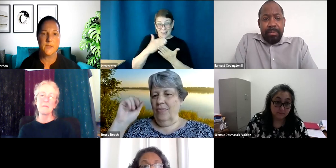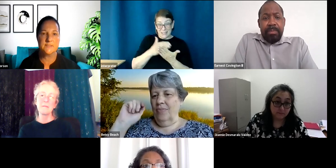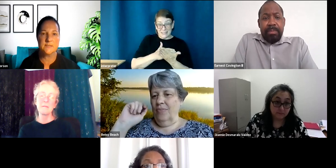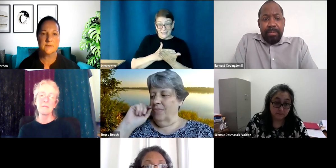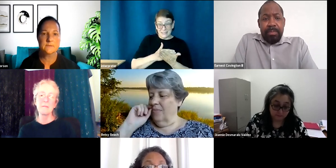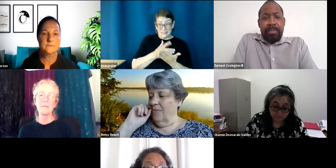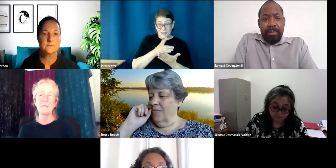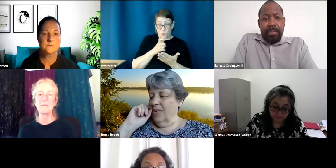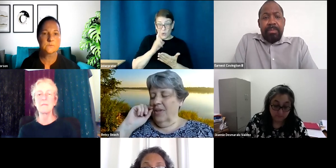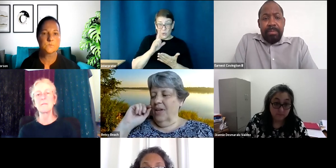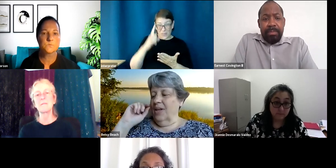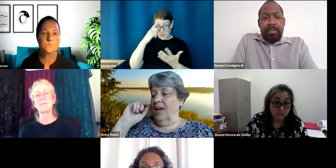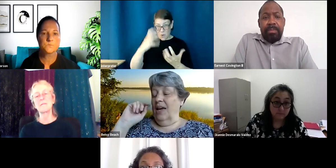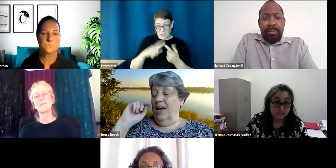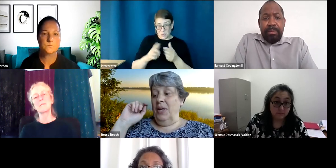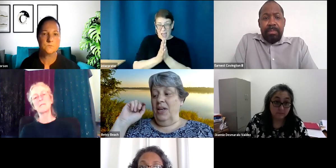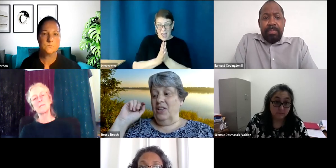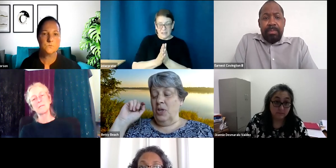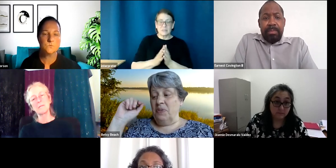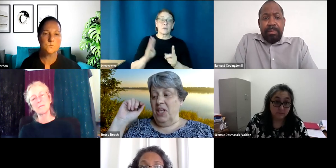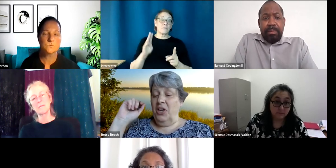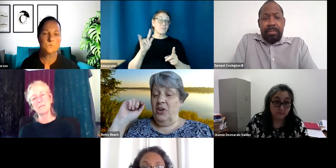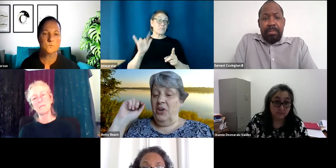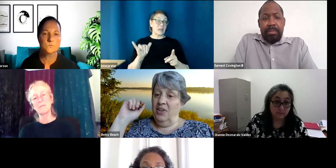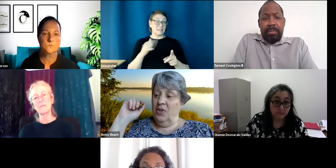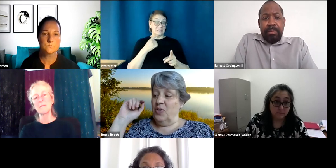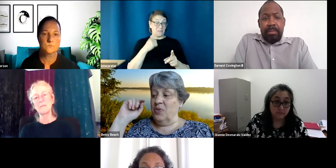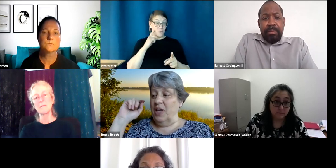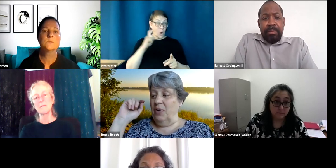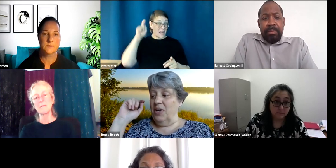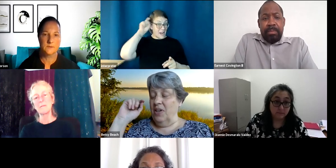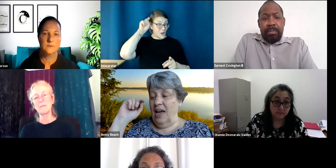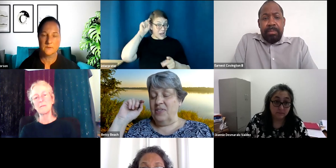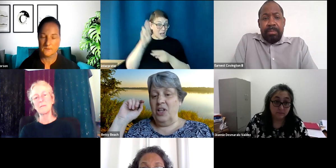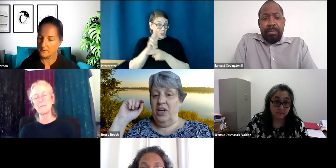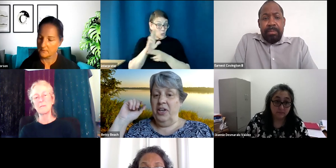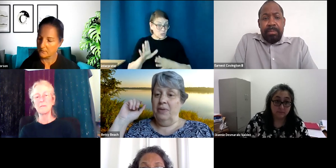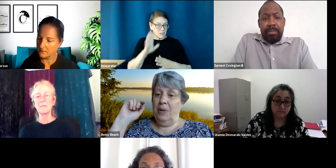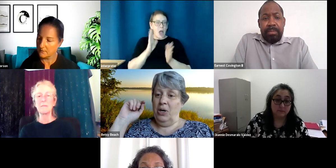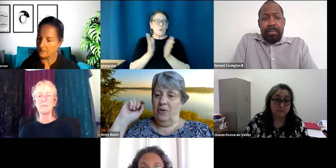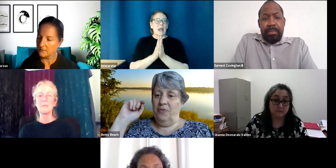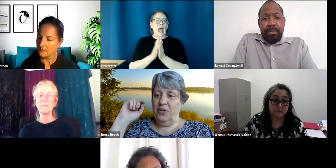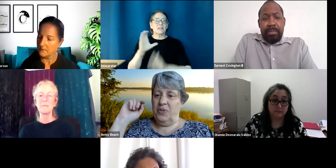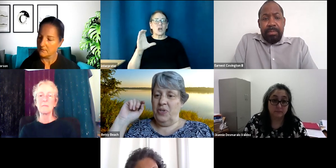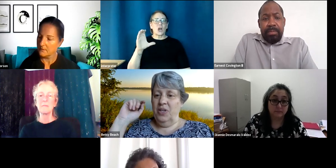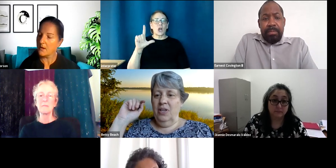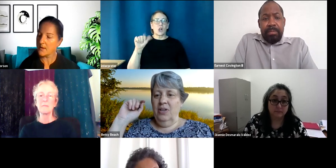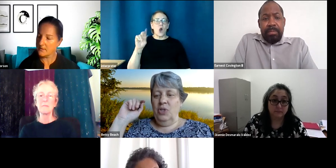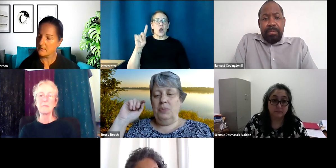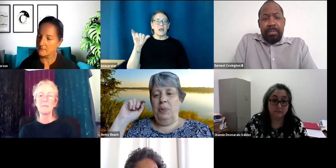Betsy? Yeah. mean, in terms of the hearing aid users, I would ask Claudia Martin first. Okay. She's been